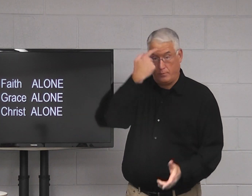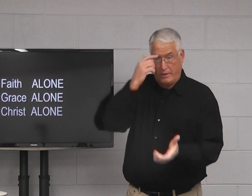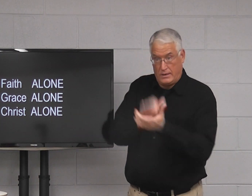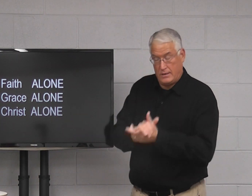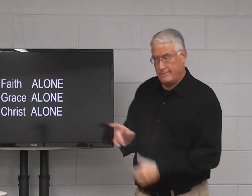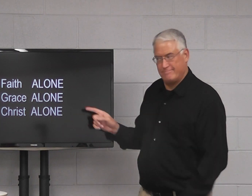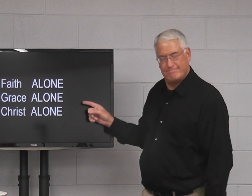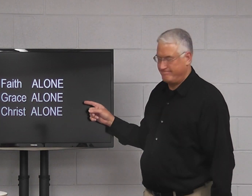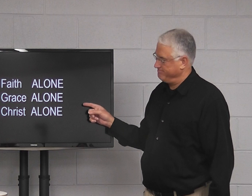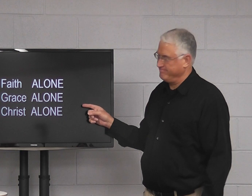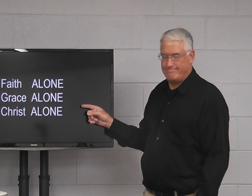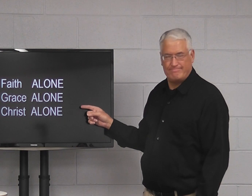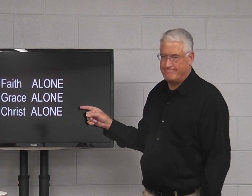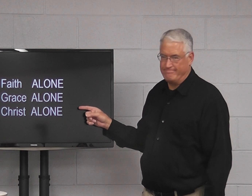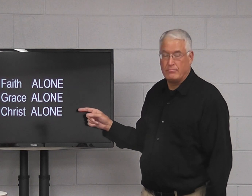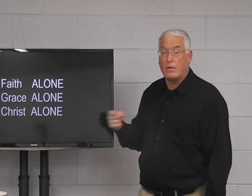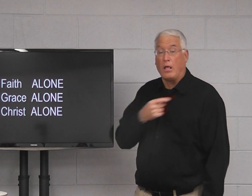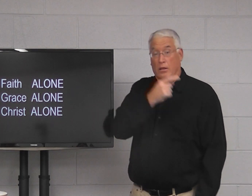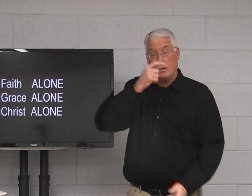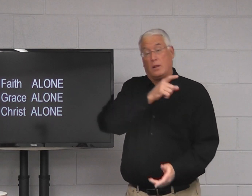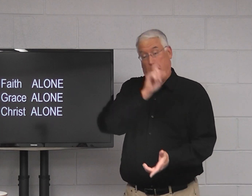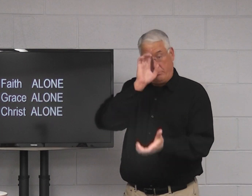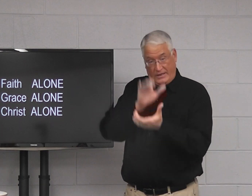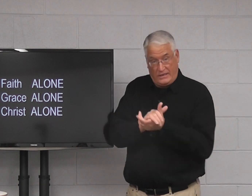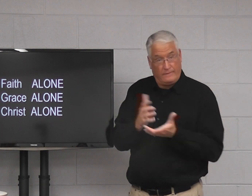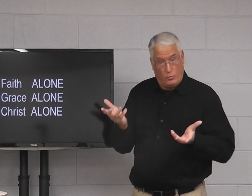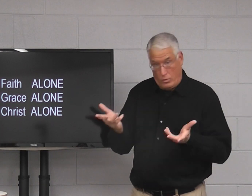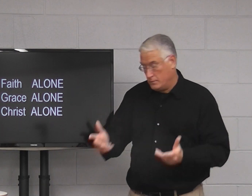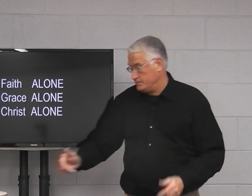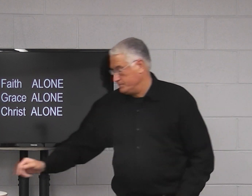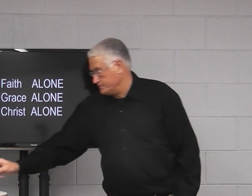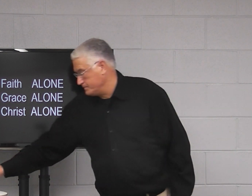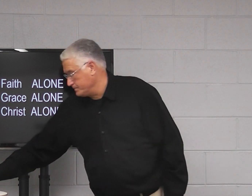They believe that these are not enough. They believe